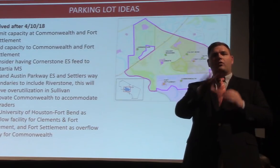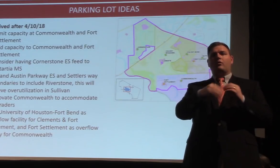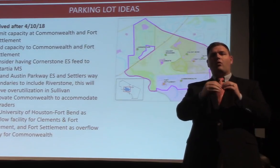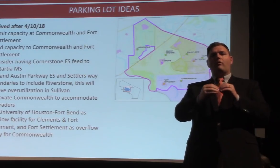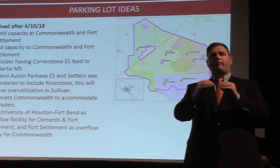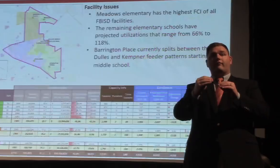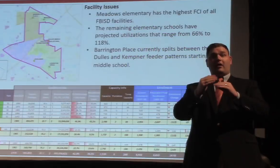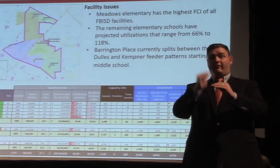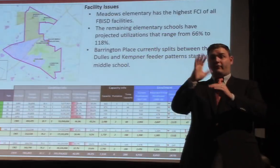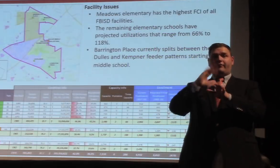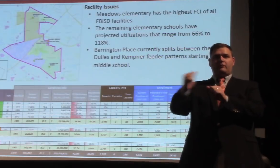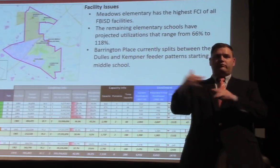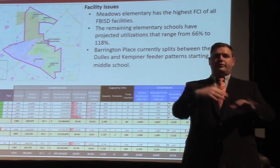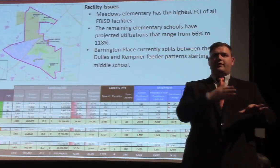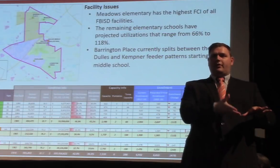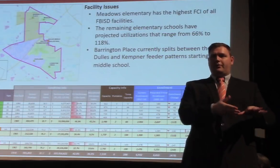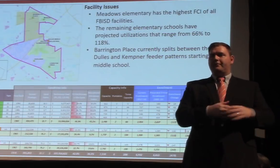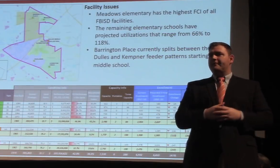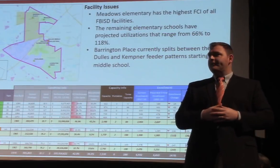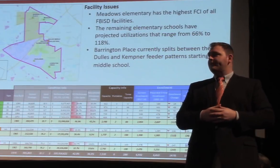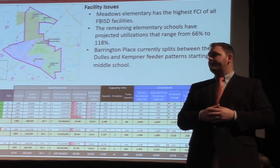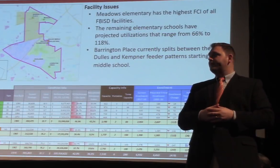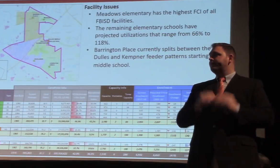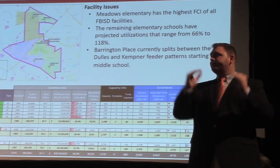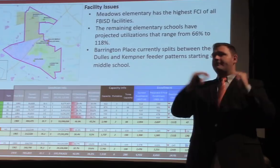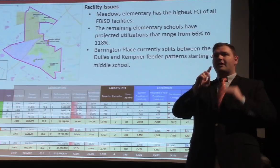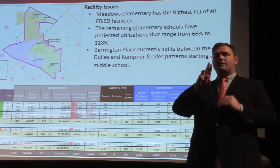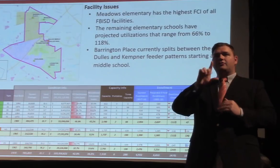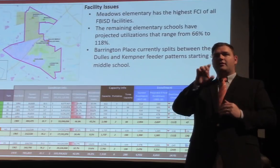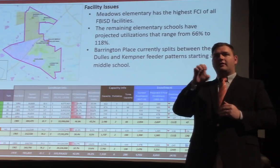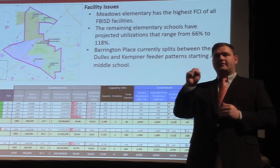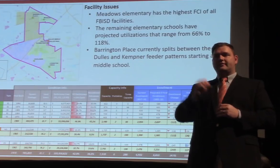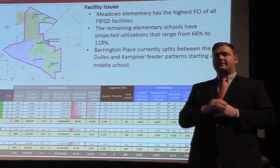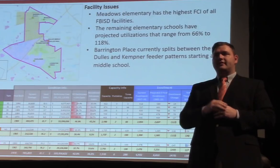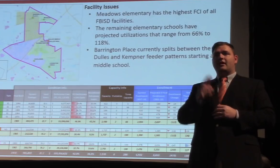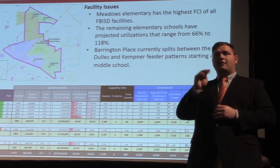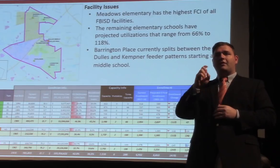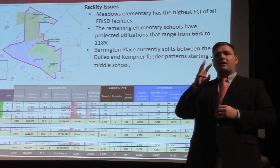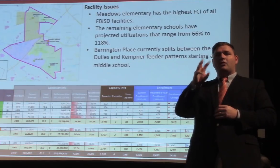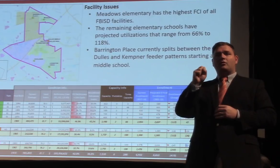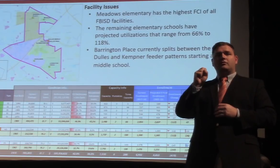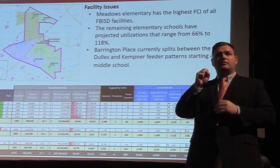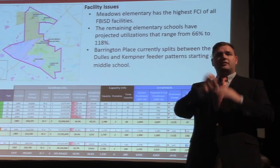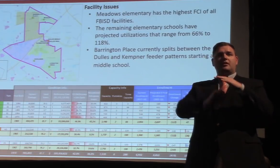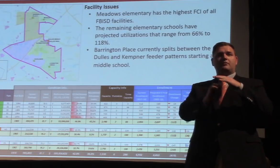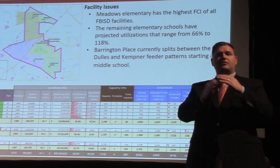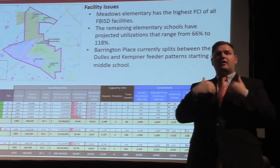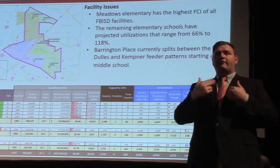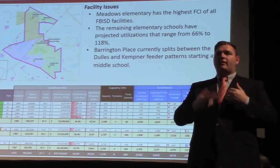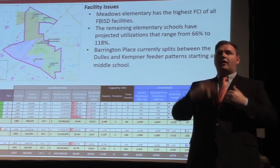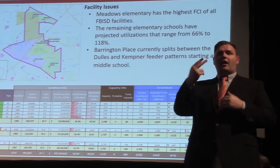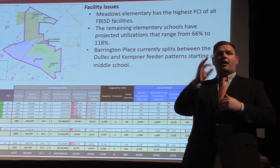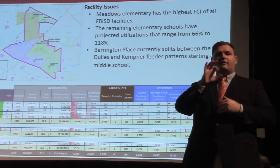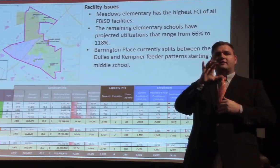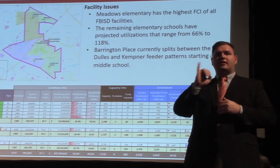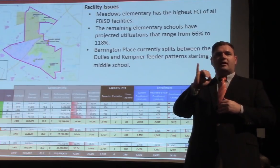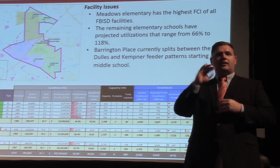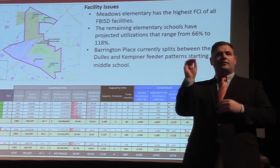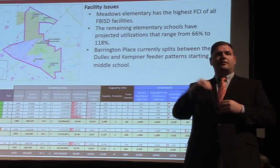Okay. Moving on to Dulles. Meadows Elementary has the highest FCI of all FBIC facilities.